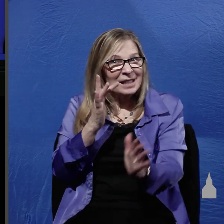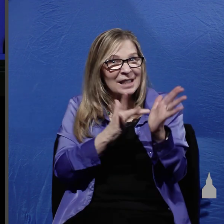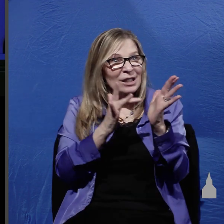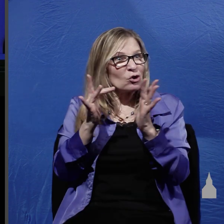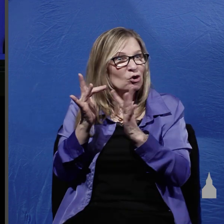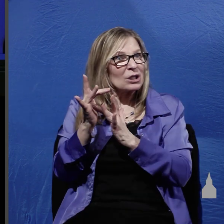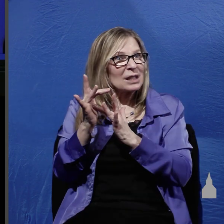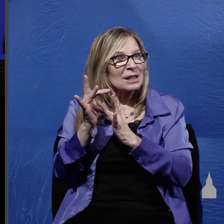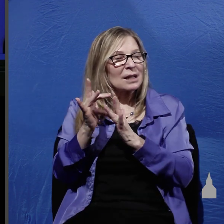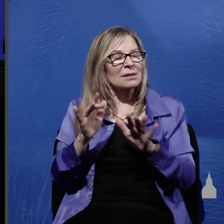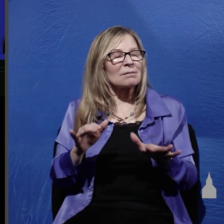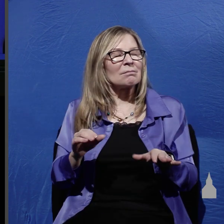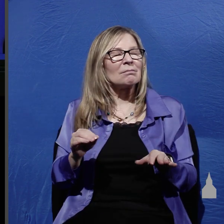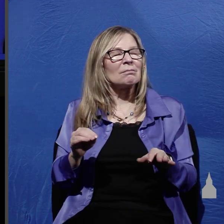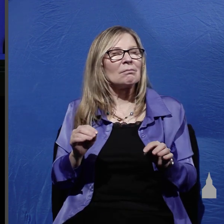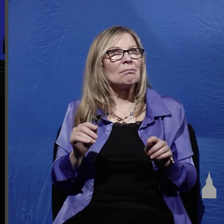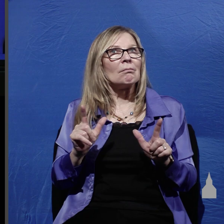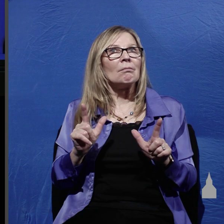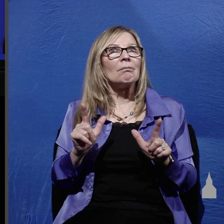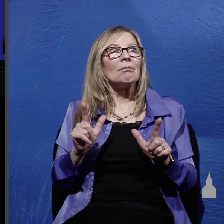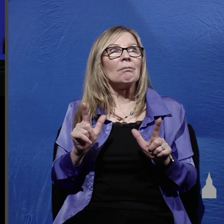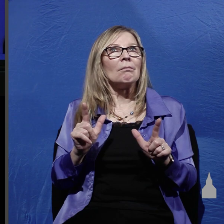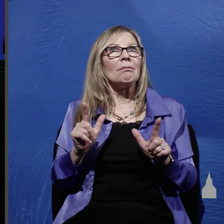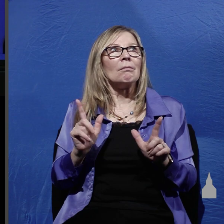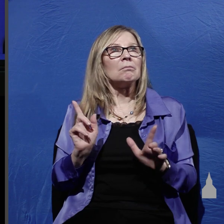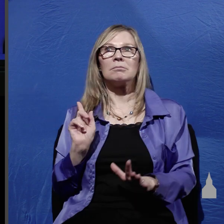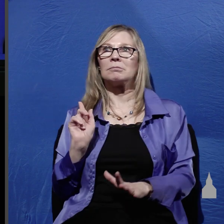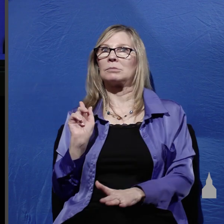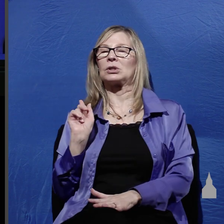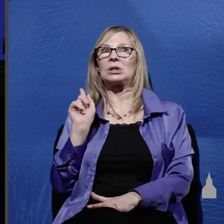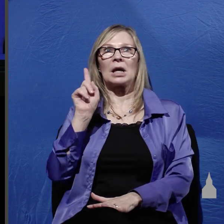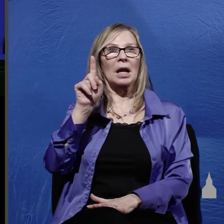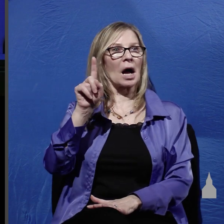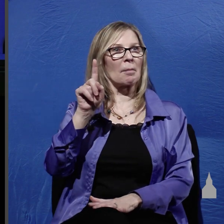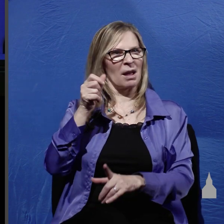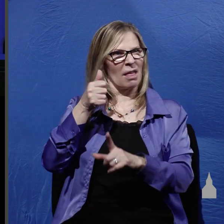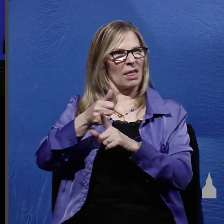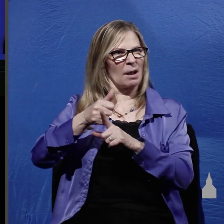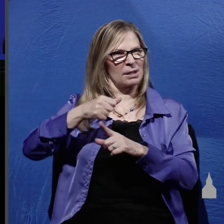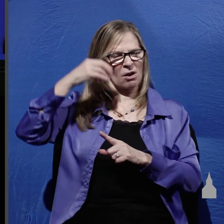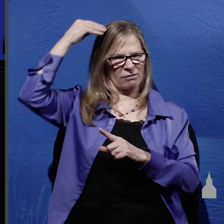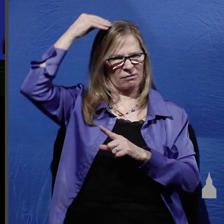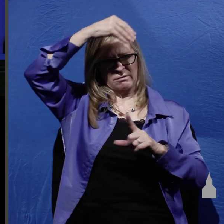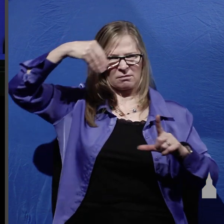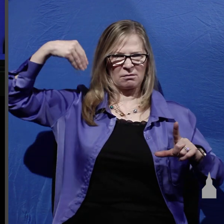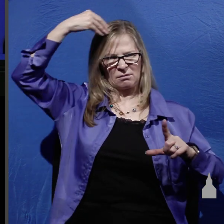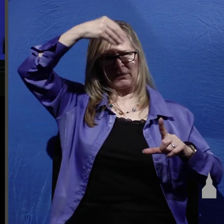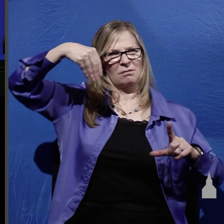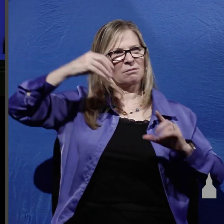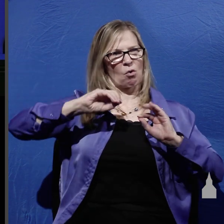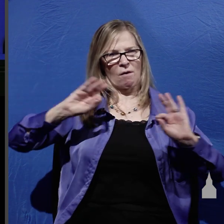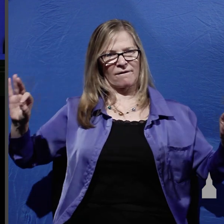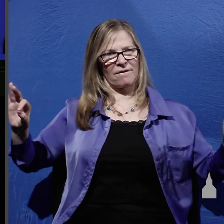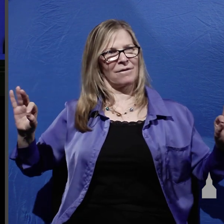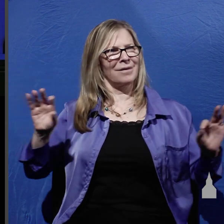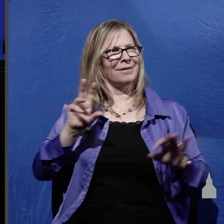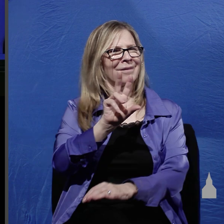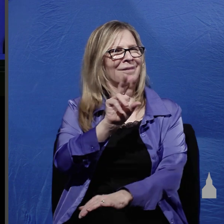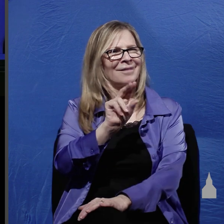open his eyes sit up and take the linen cloth off of himself absolutely not not at